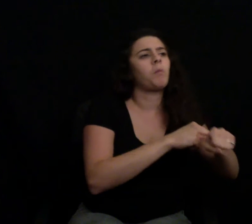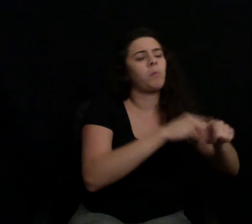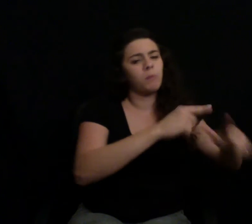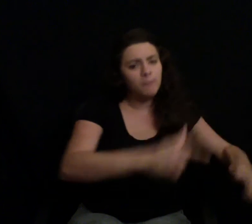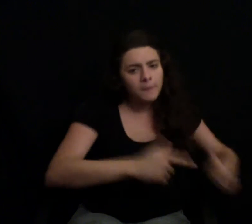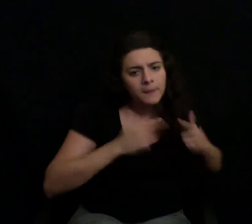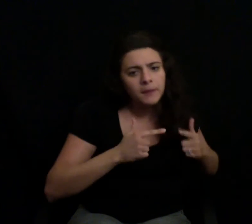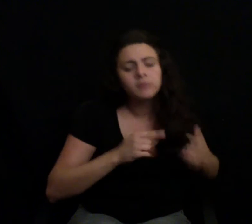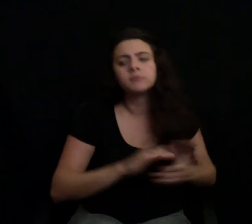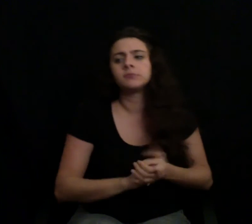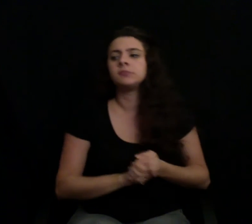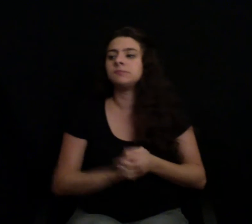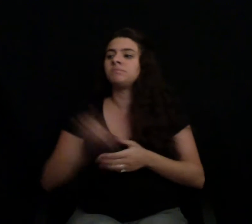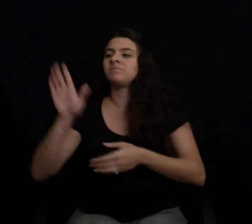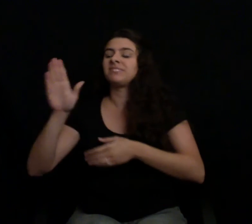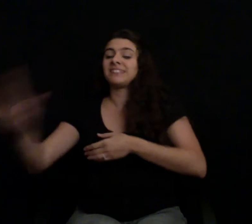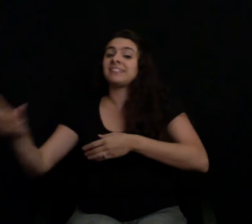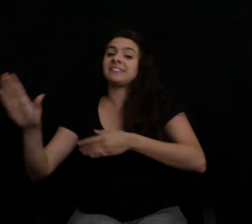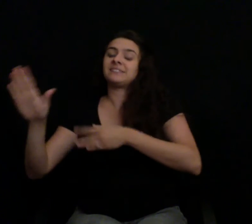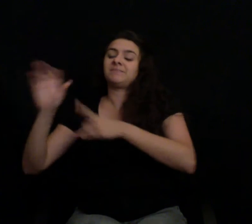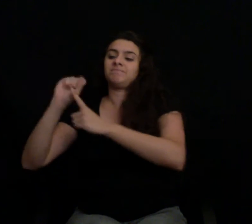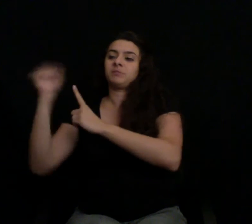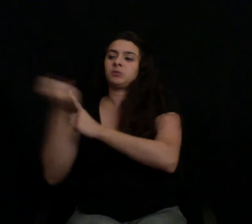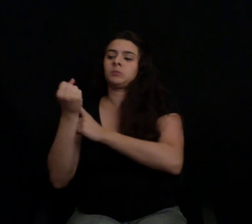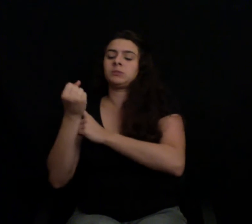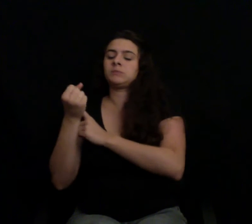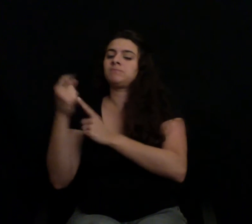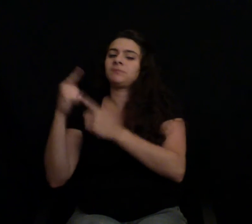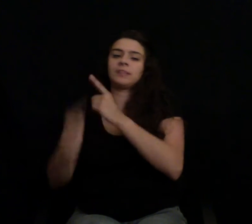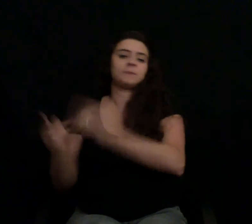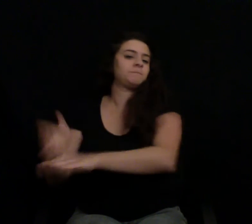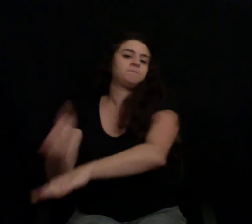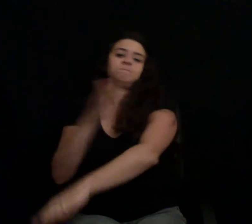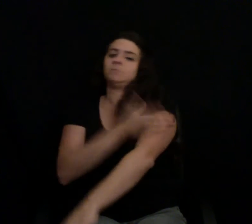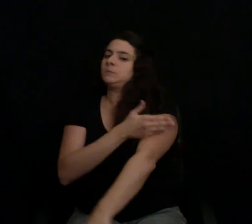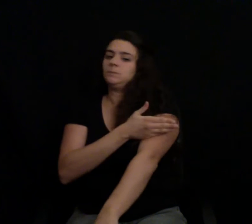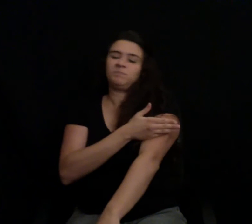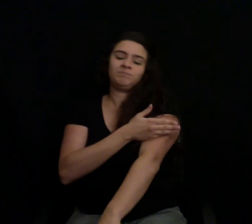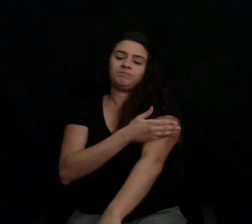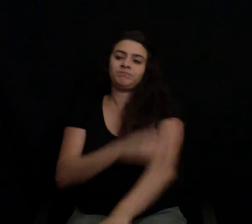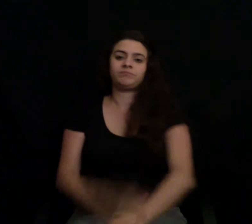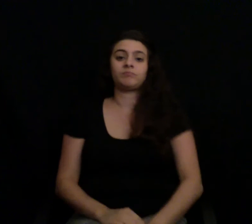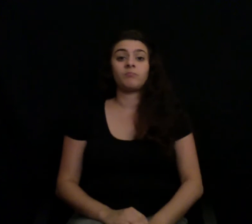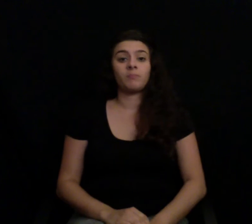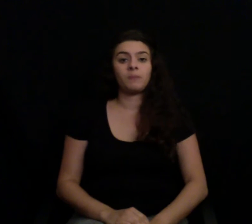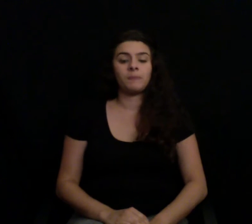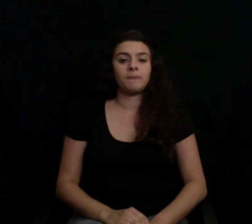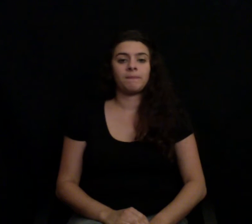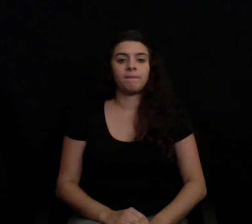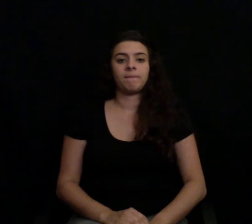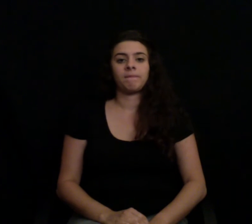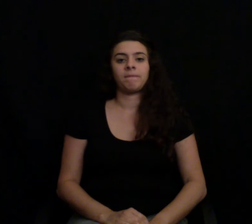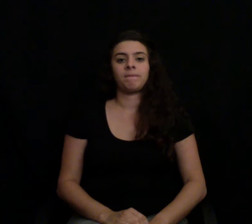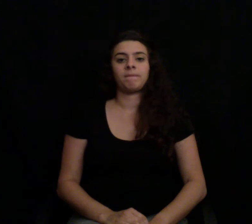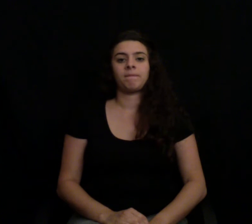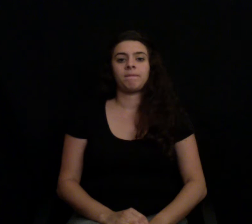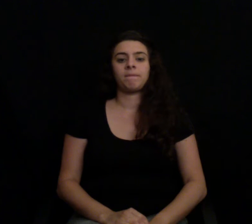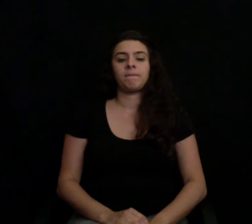he can never do better than a certain level. Remember, Craig's farm doesn't just meet produce requirements, it exceeds them. Furthermore, he